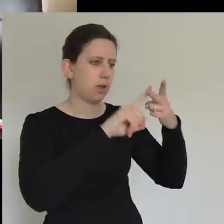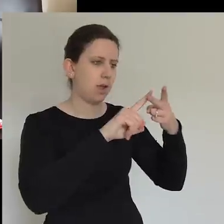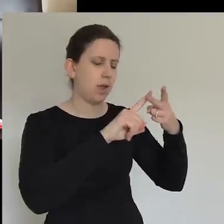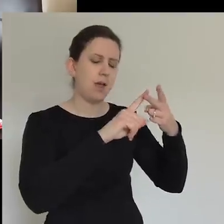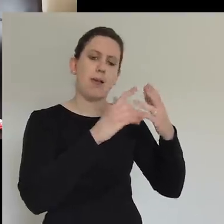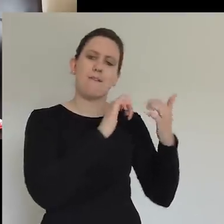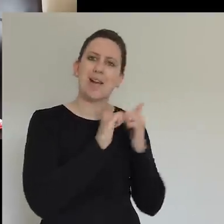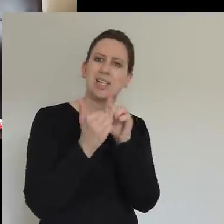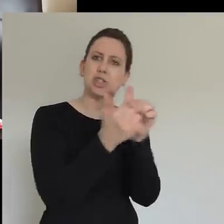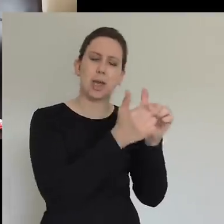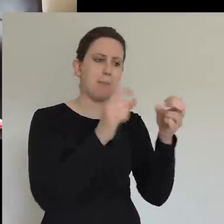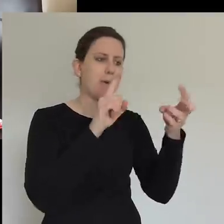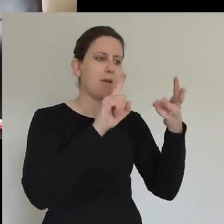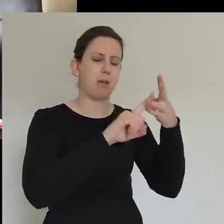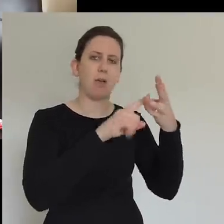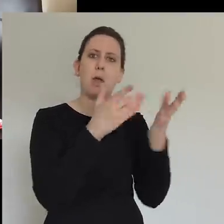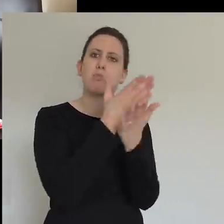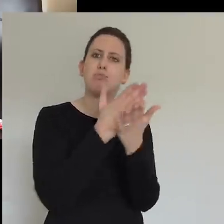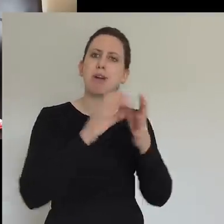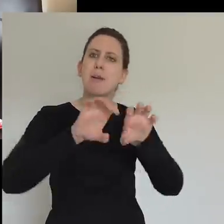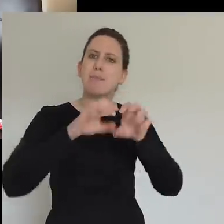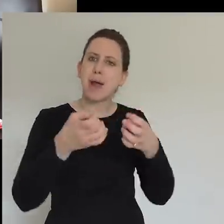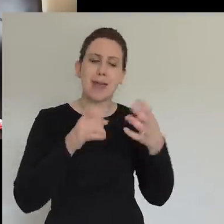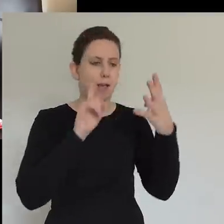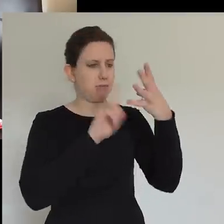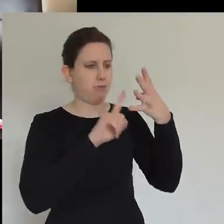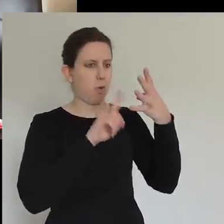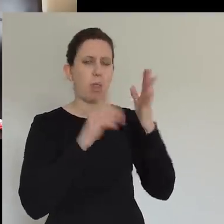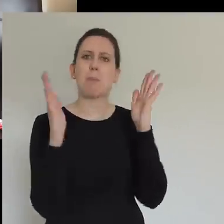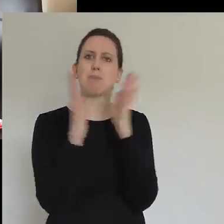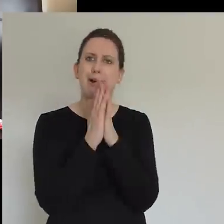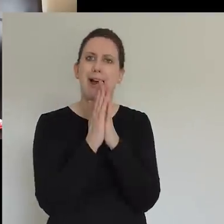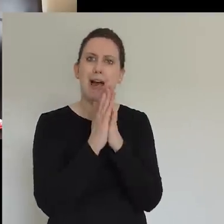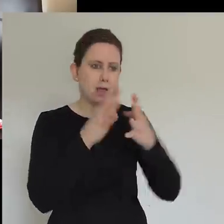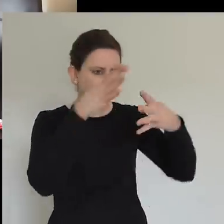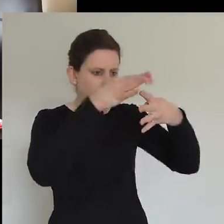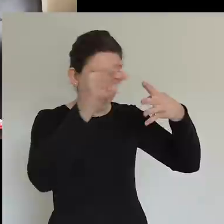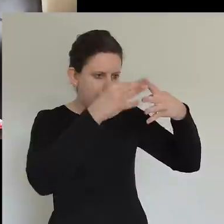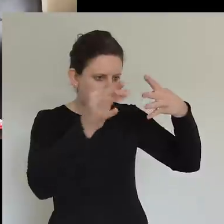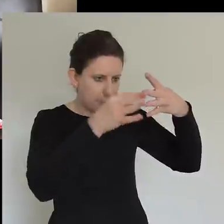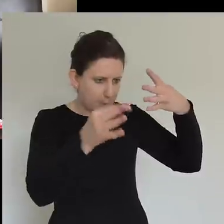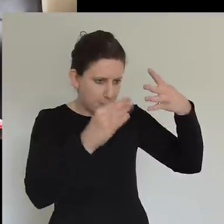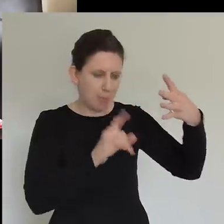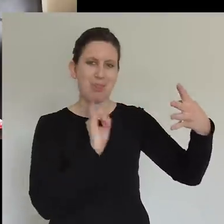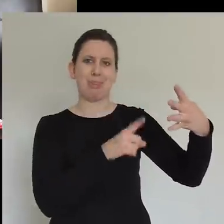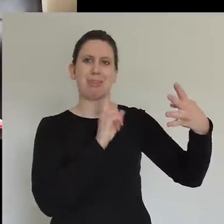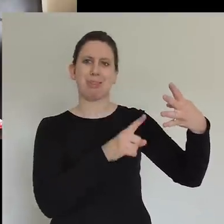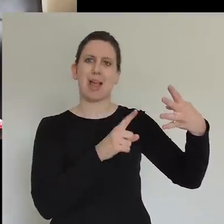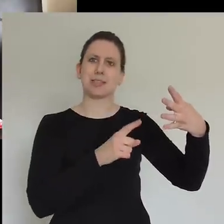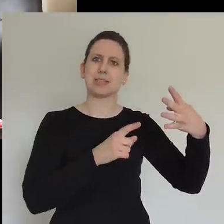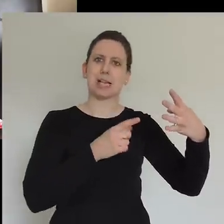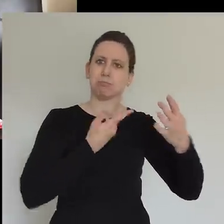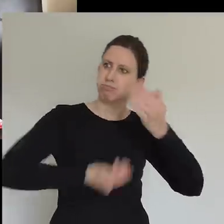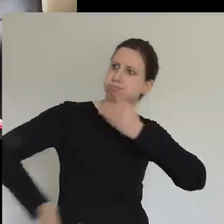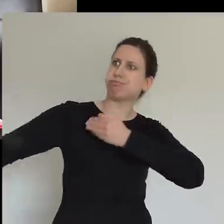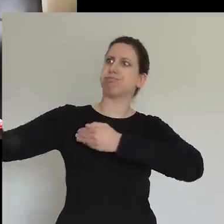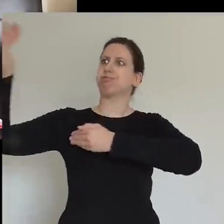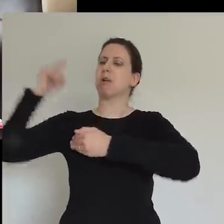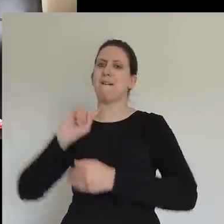fourthly, to prayers. Very simple. Very simple hallmarks. They're not saying that our hallmarks are a building, a mass gathering,